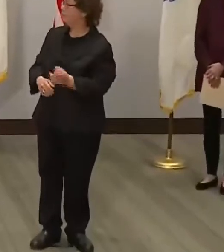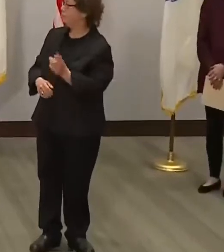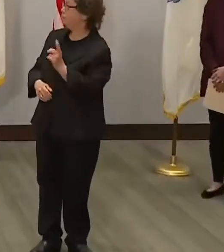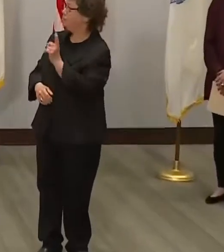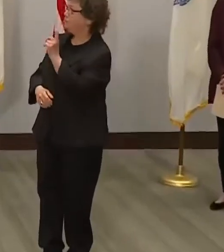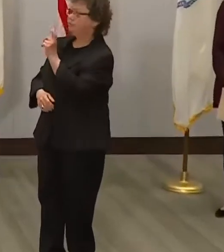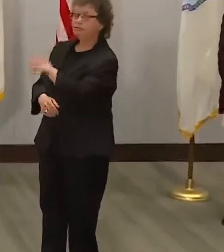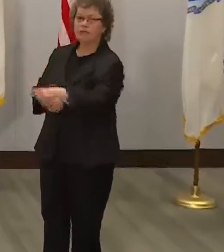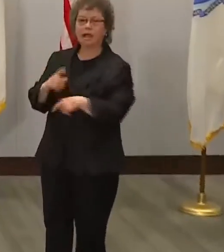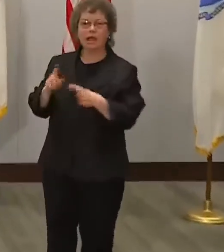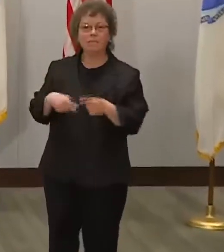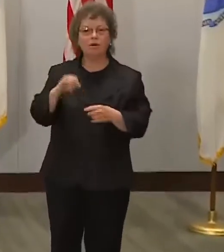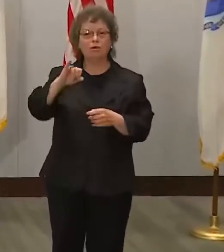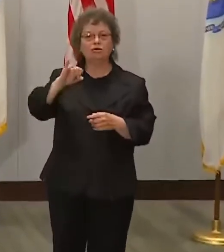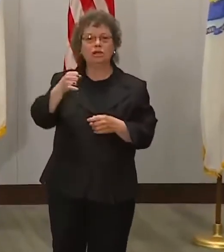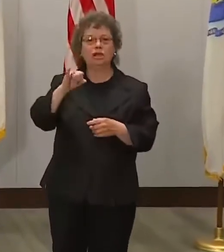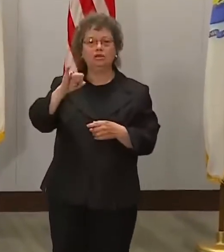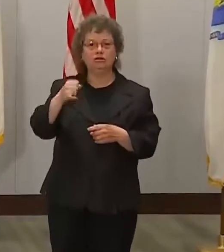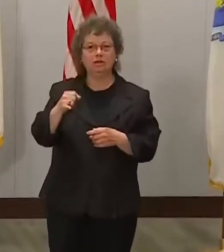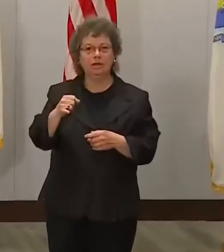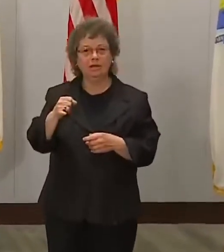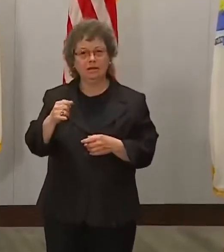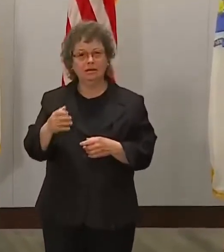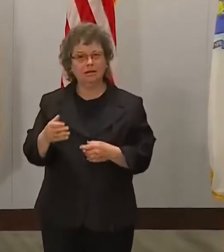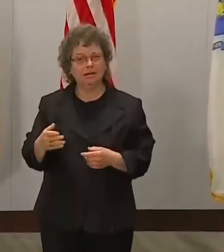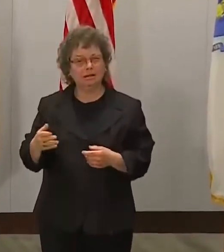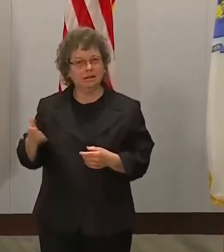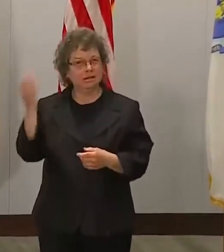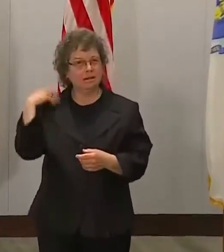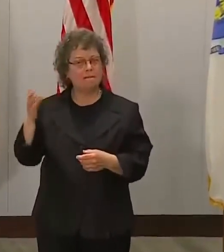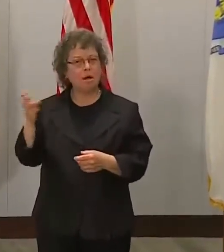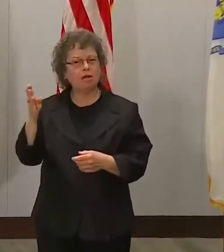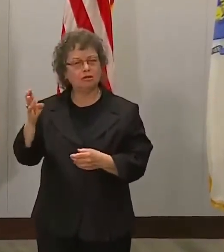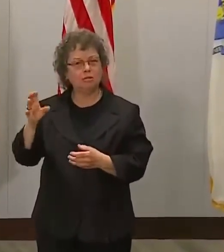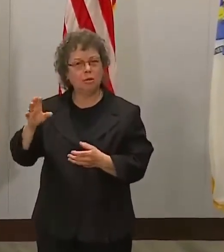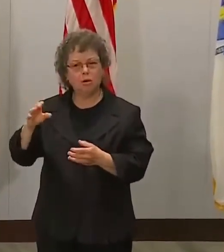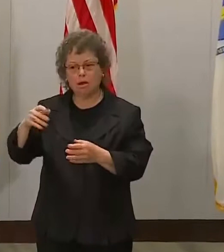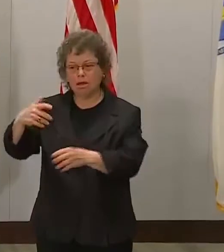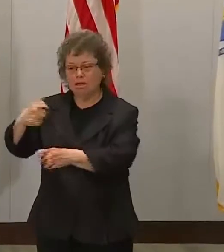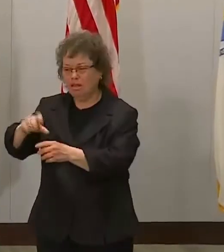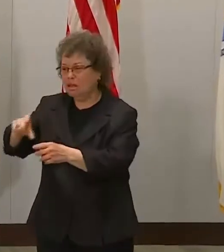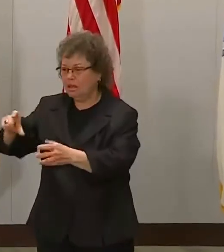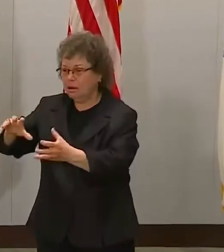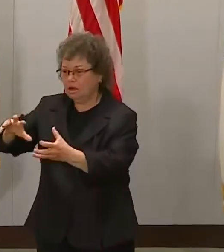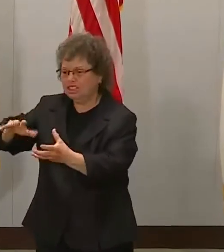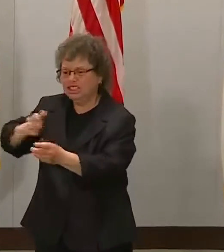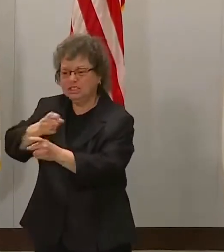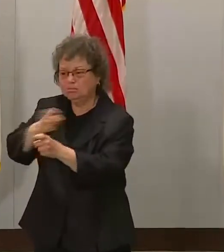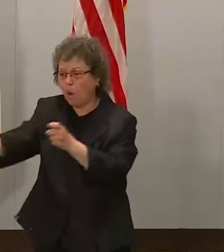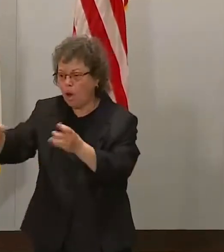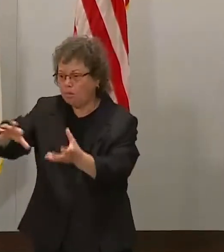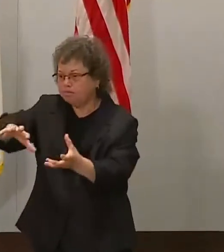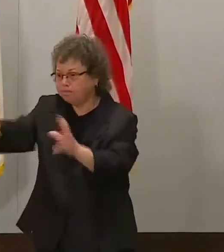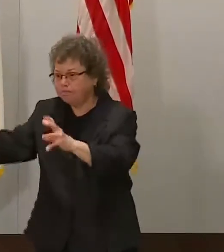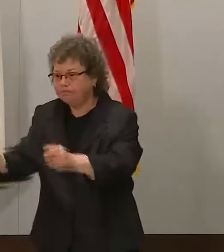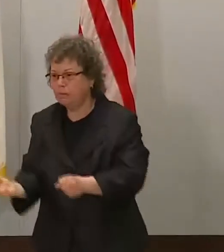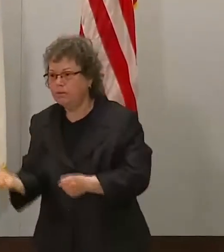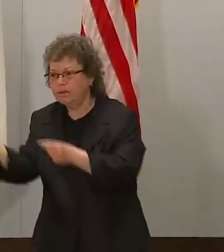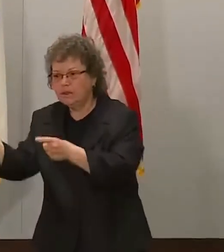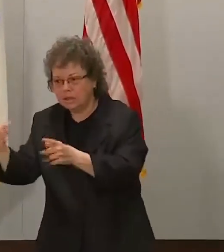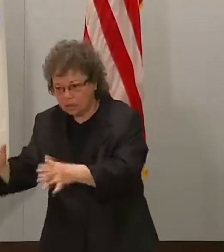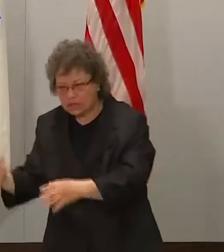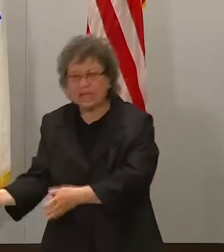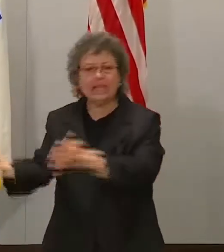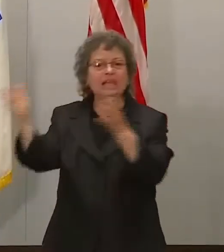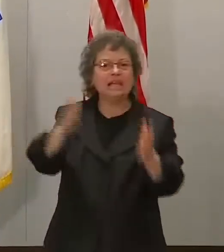First, we had the bad for the spoil, and now we've got an issue inside of the AstraZeneca. How concerned are you